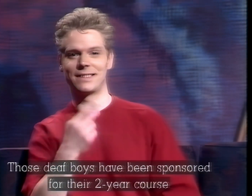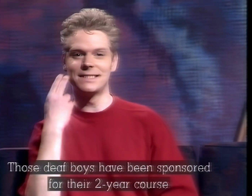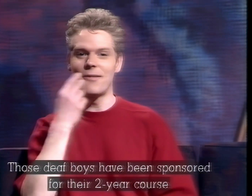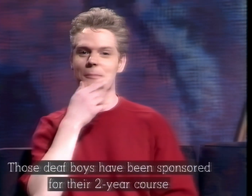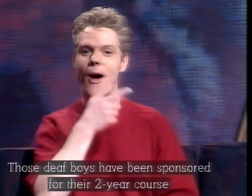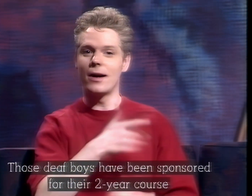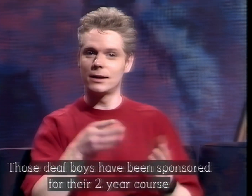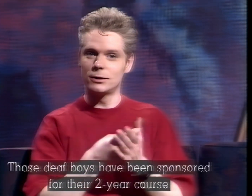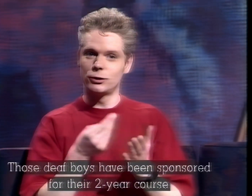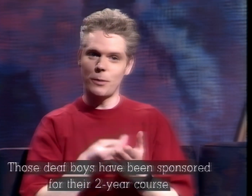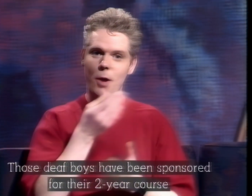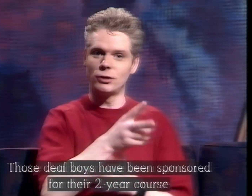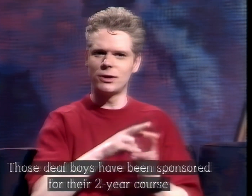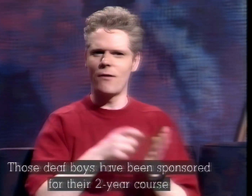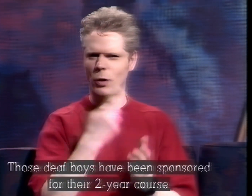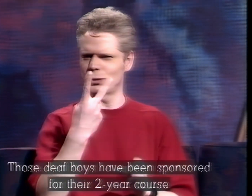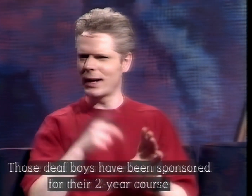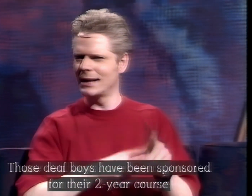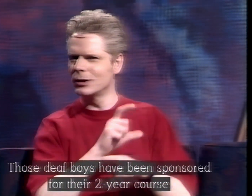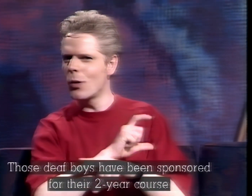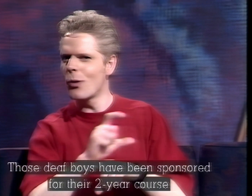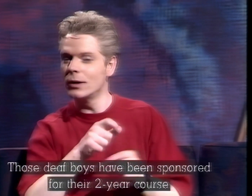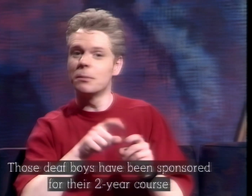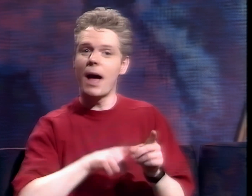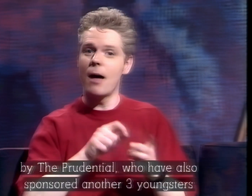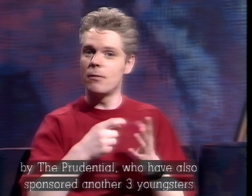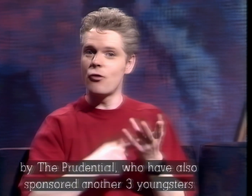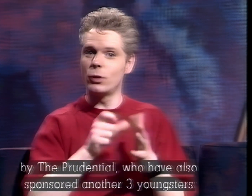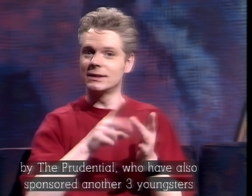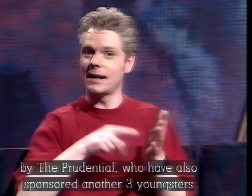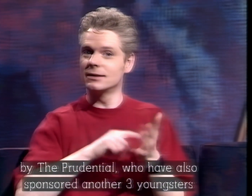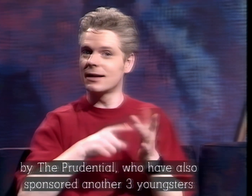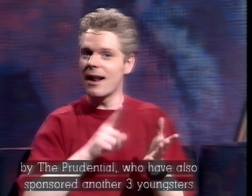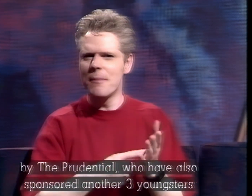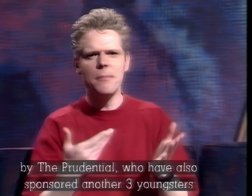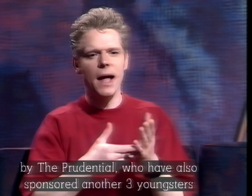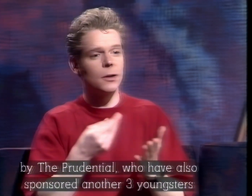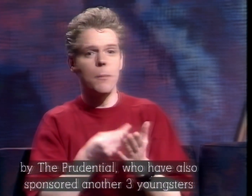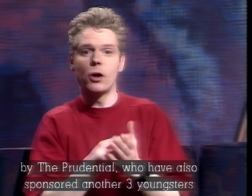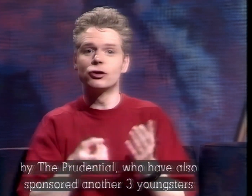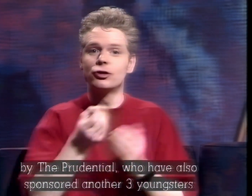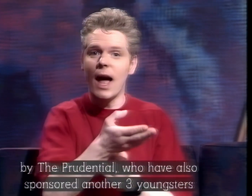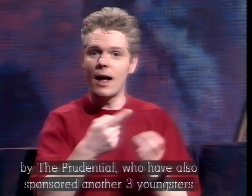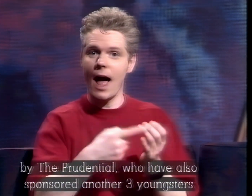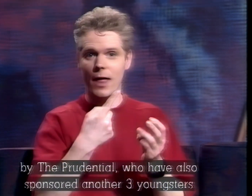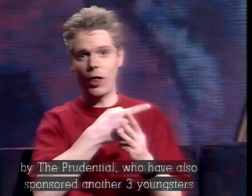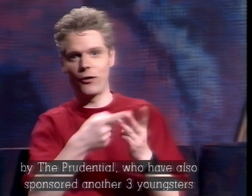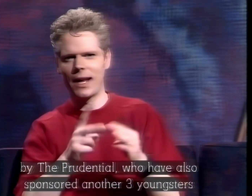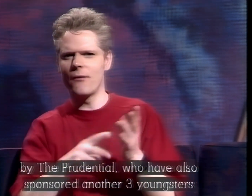Those deaf boys have been sponsored for their two-year course by the Prudential. We've also sponsored another three youngsters